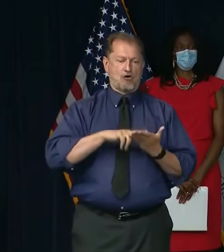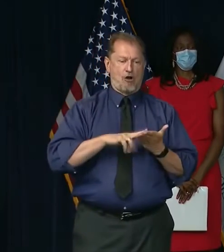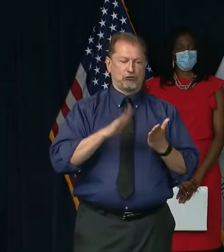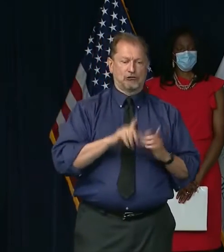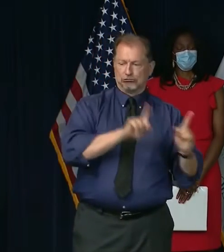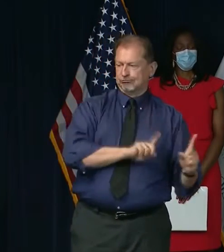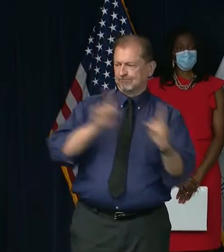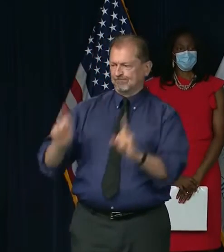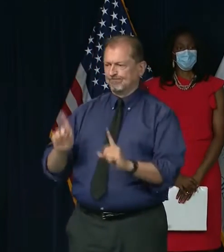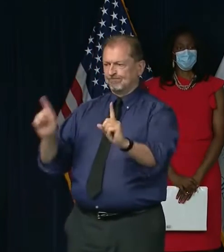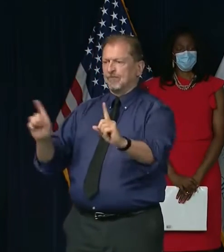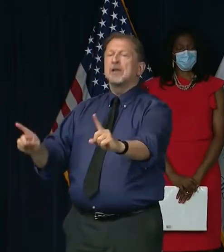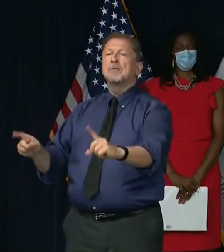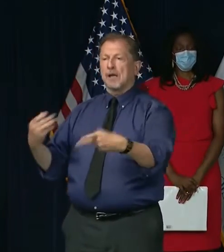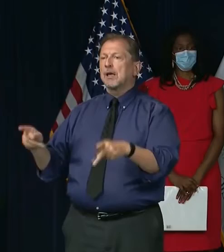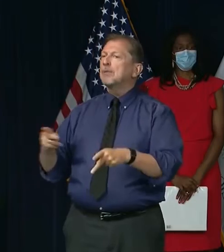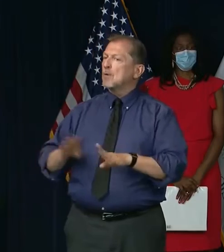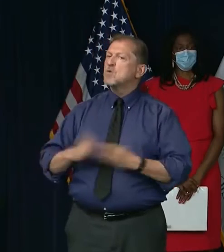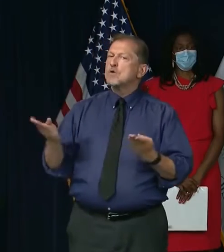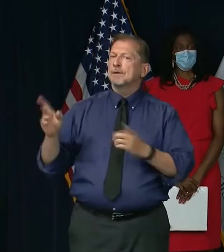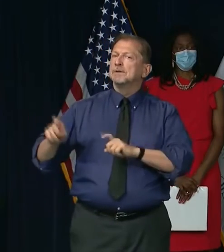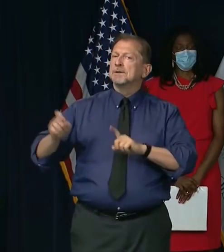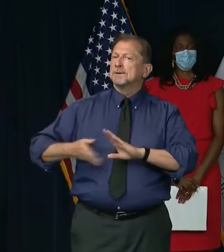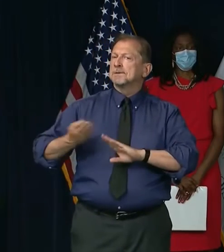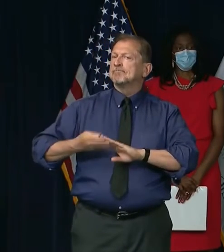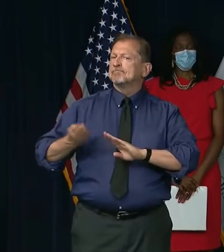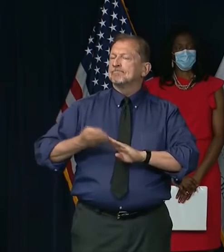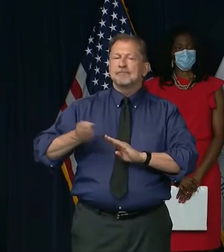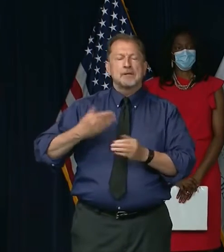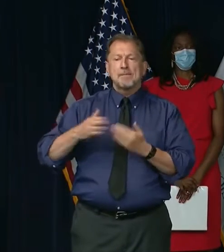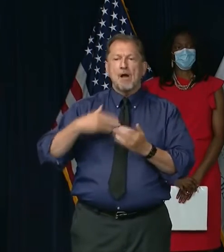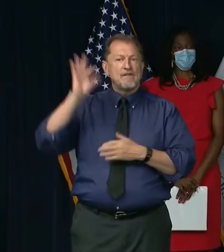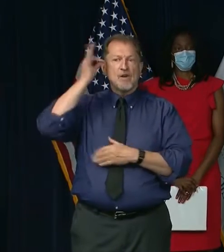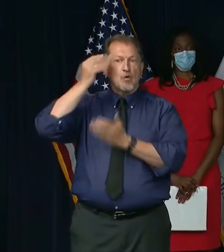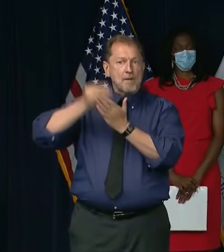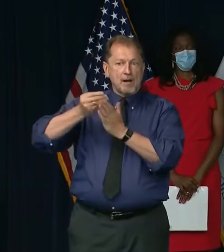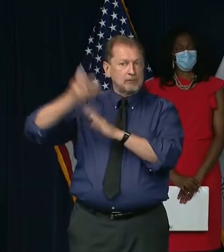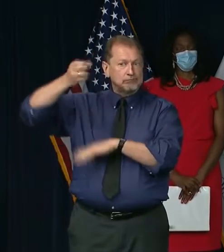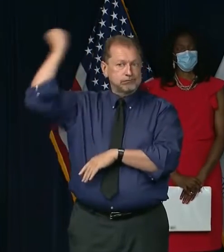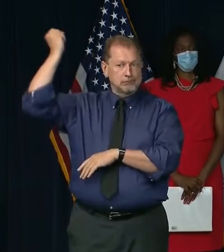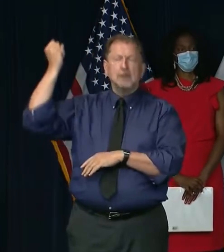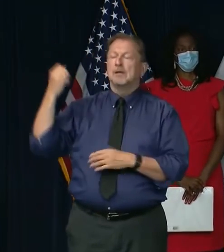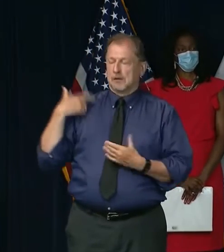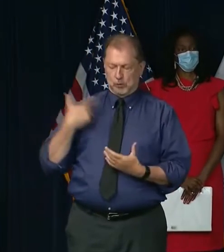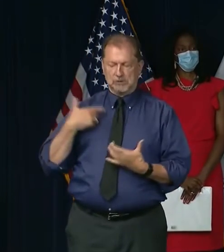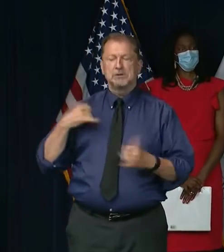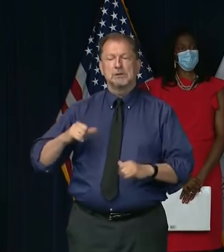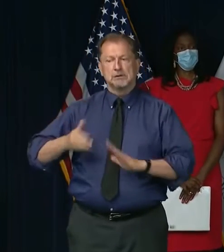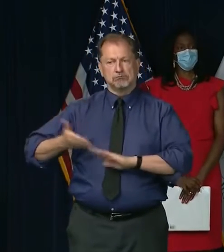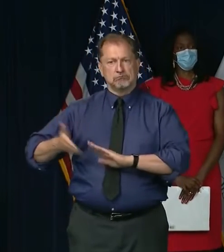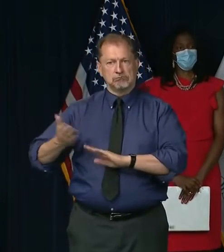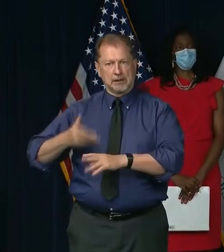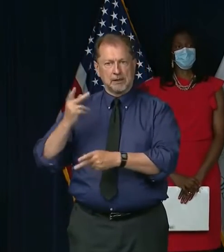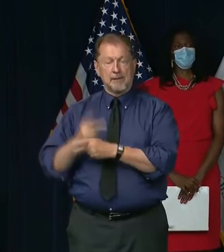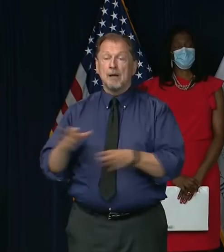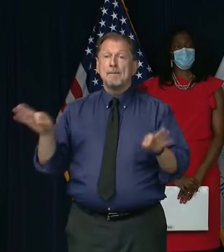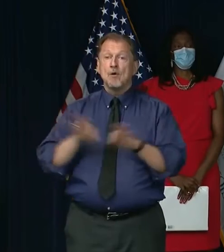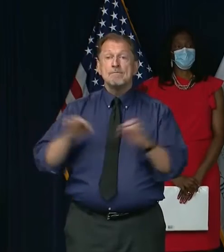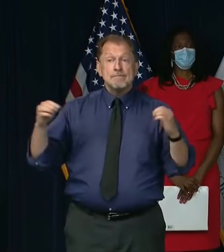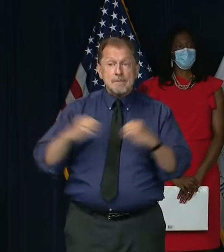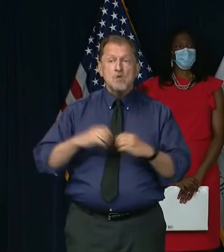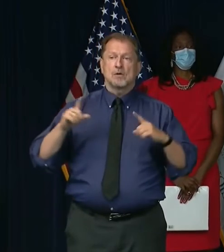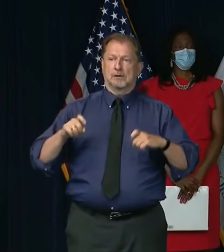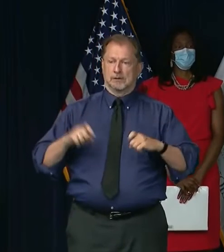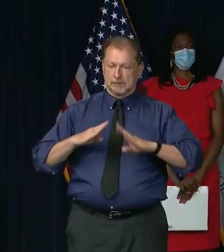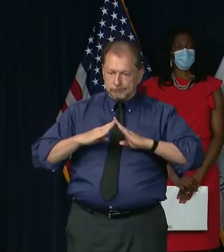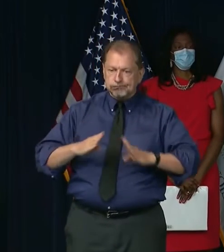providers to manage those sites. But it's very important to us to maintain sites and, indeed, to grow the number of sites where